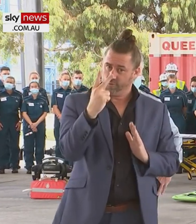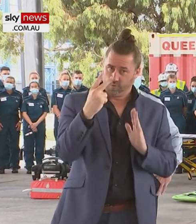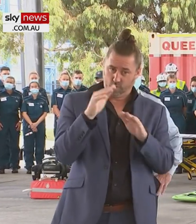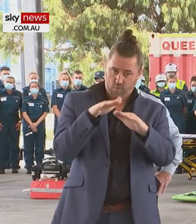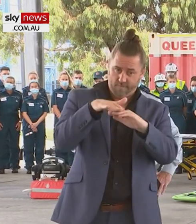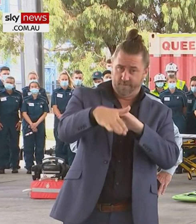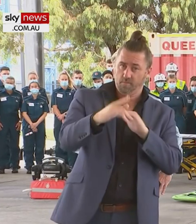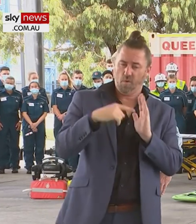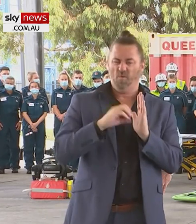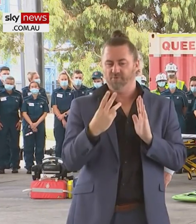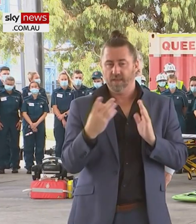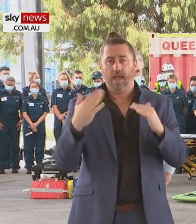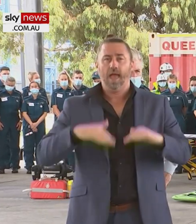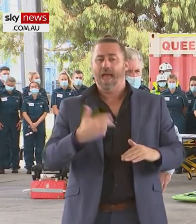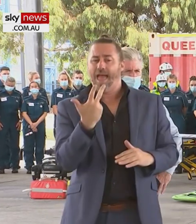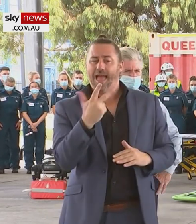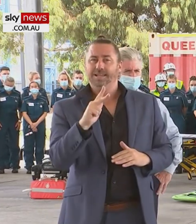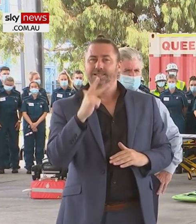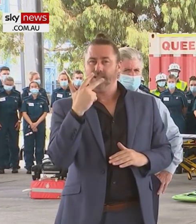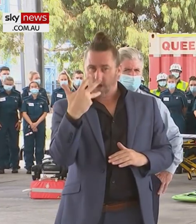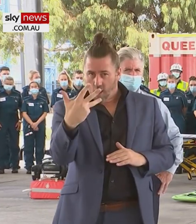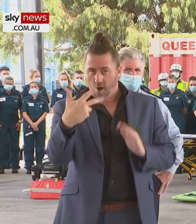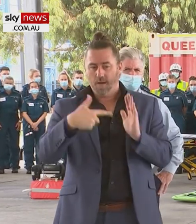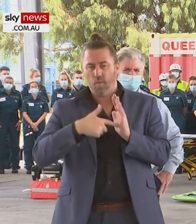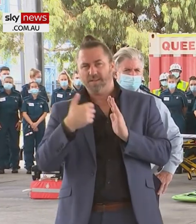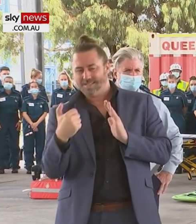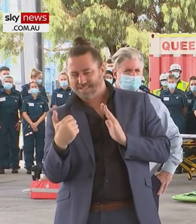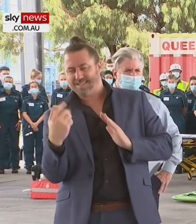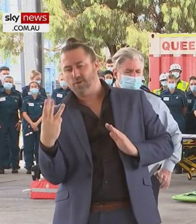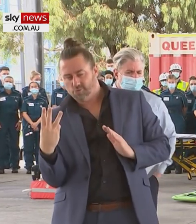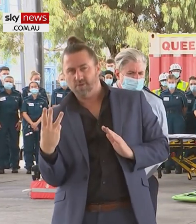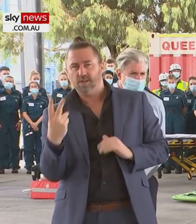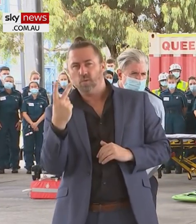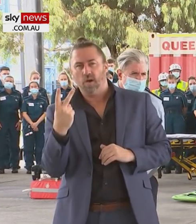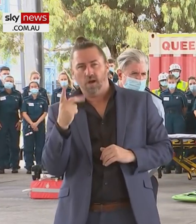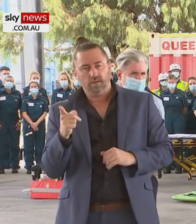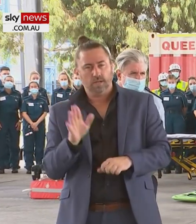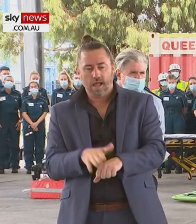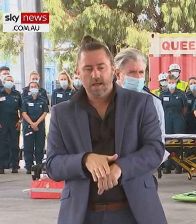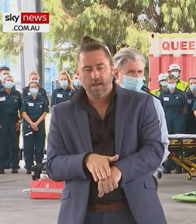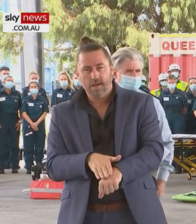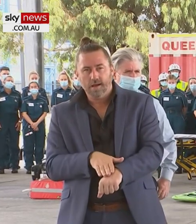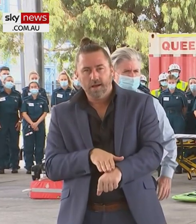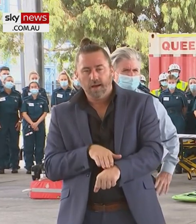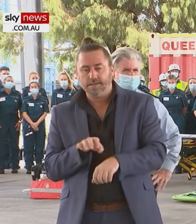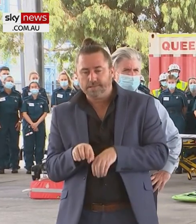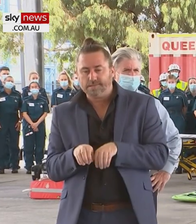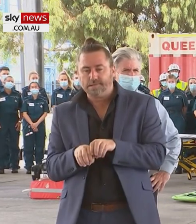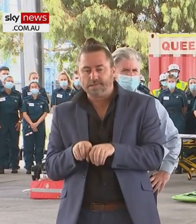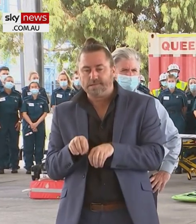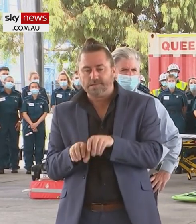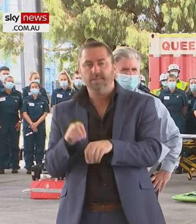92%, now an 89.63% double dose. So we're slowly creeping towards that 90% double dose.